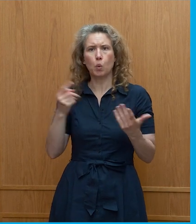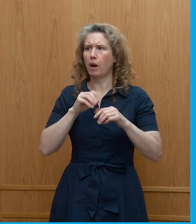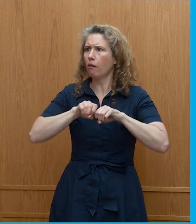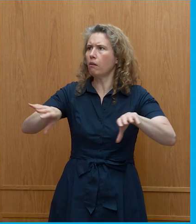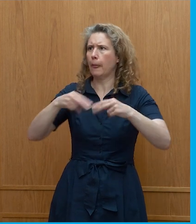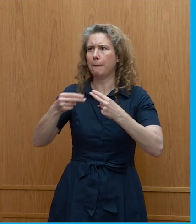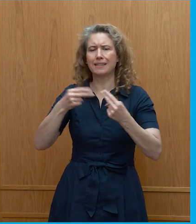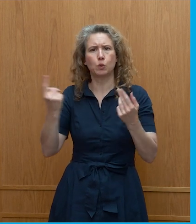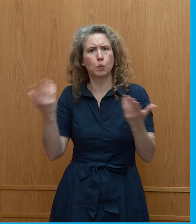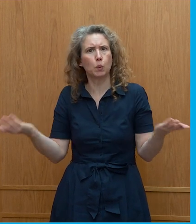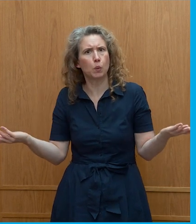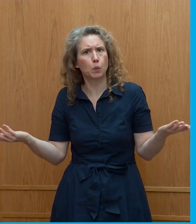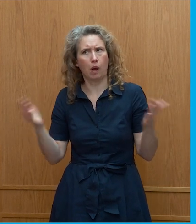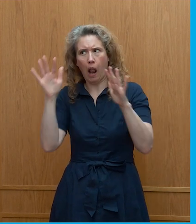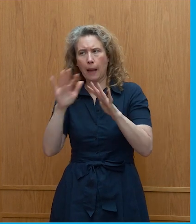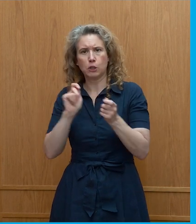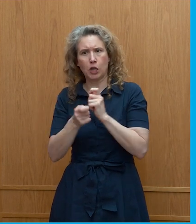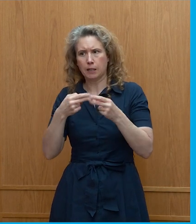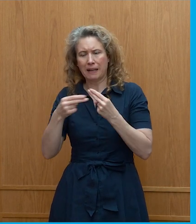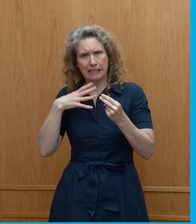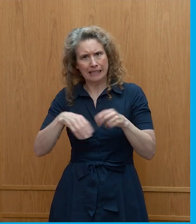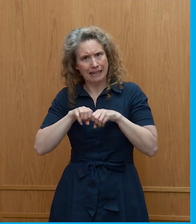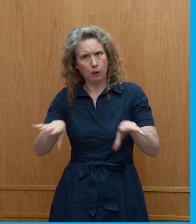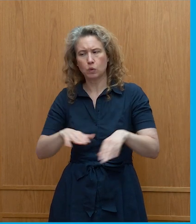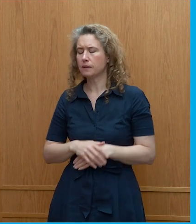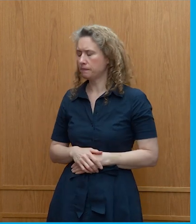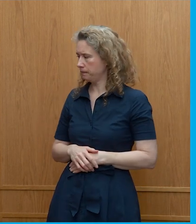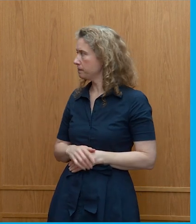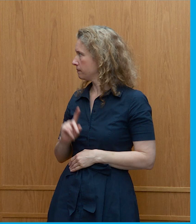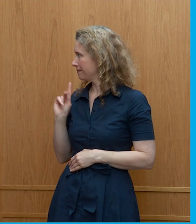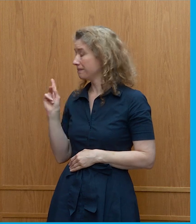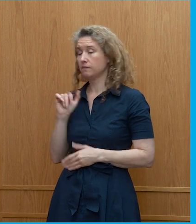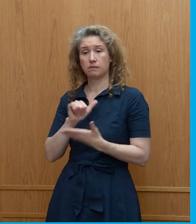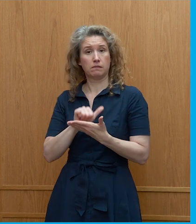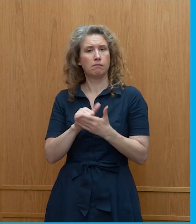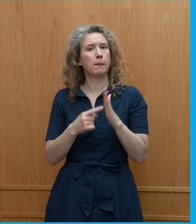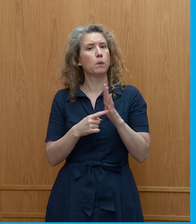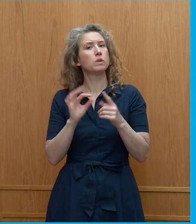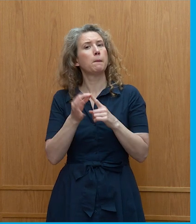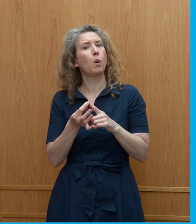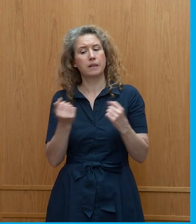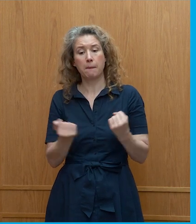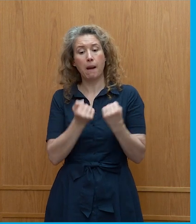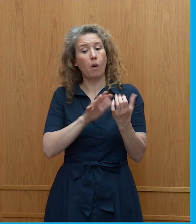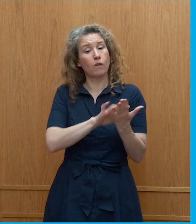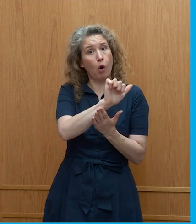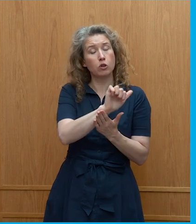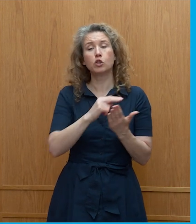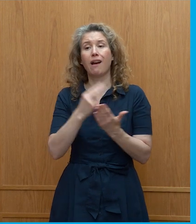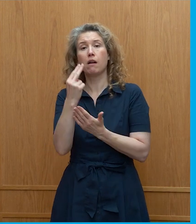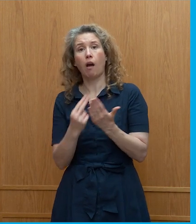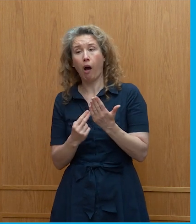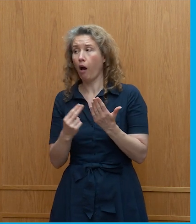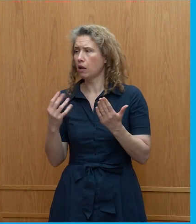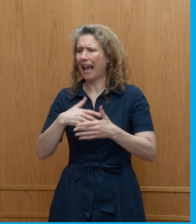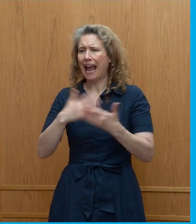I think such um important point about the the power of culture and art in in all social change and